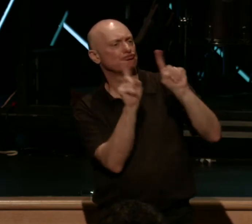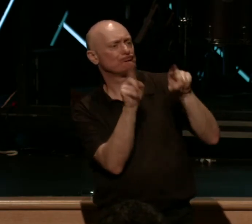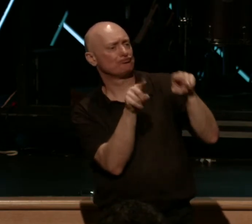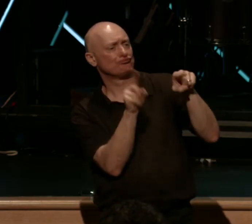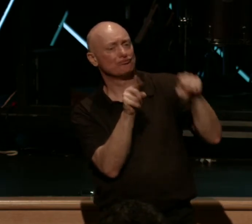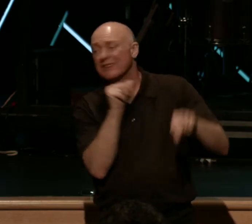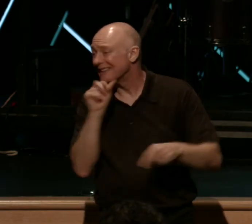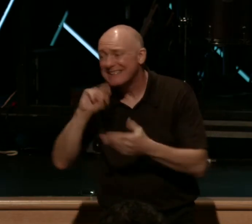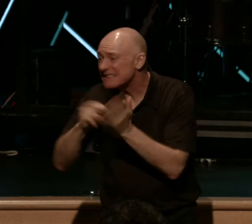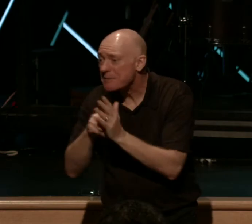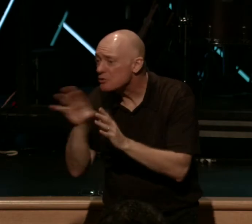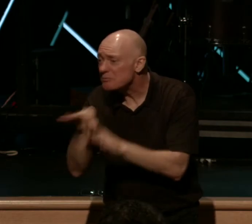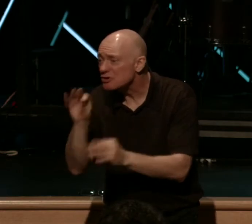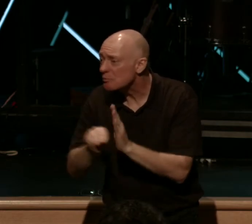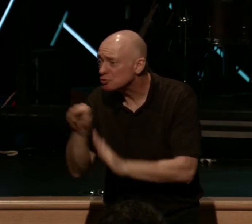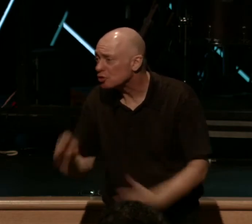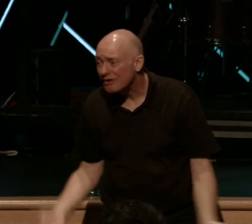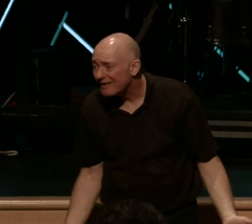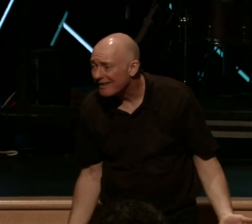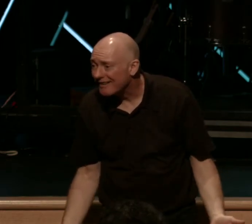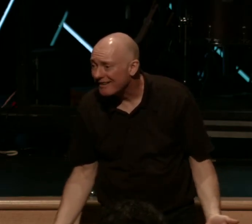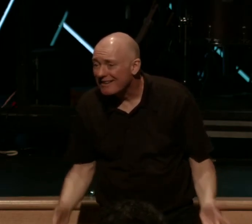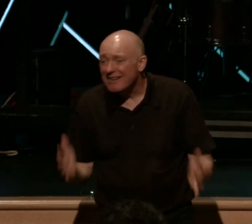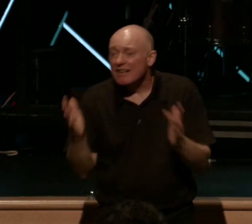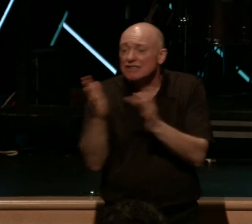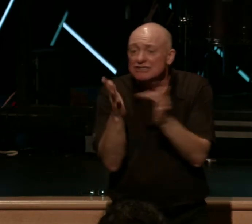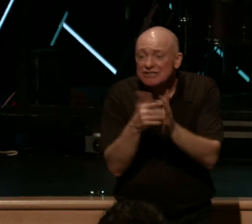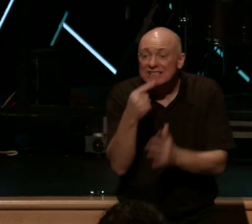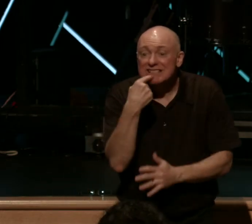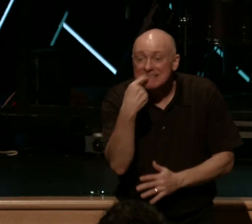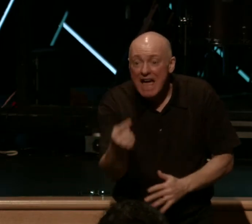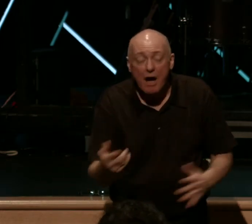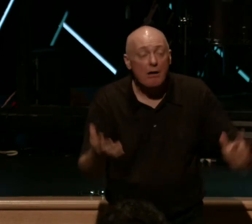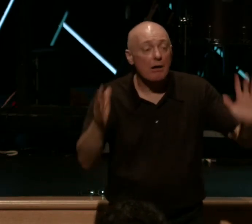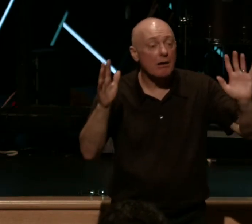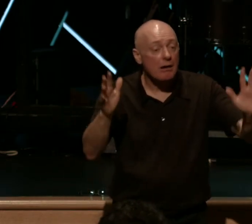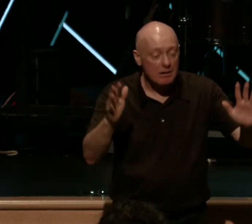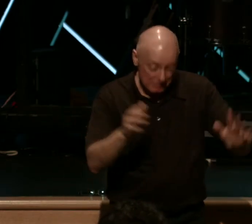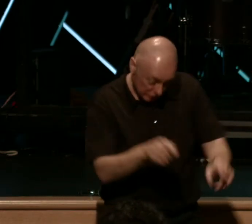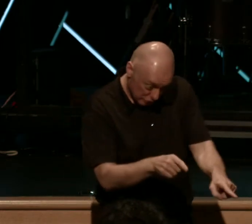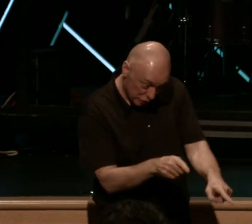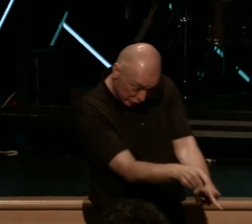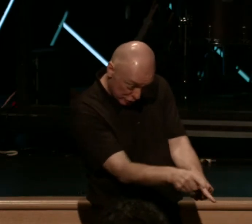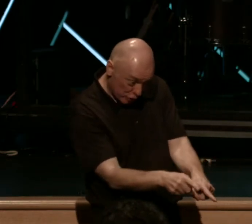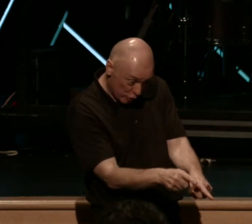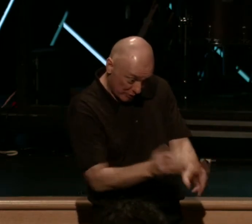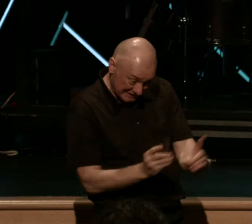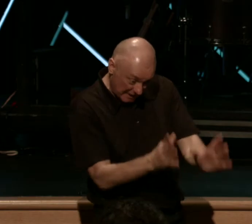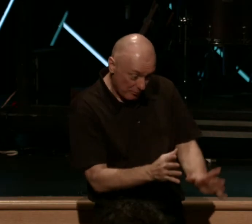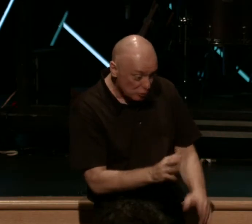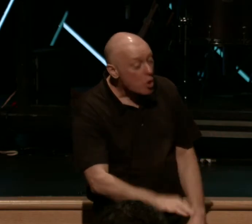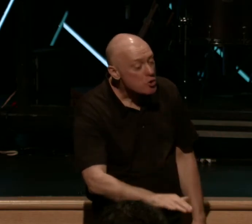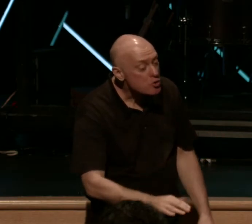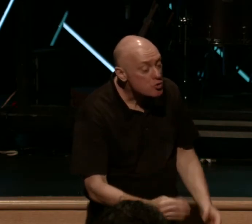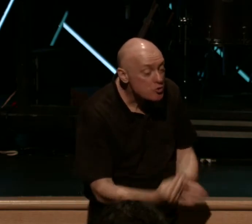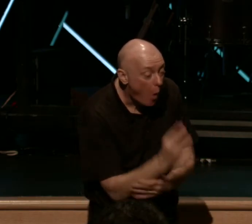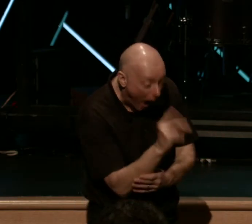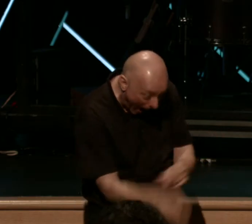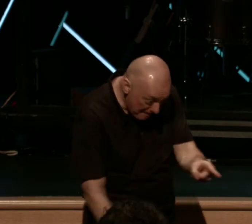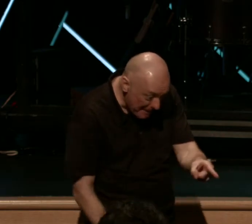spiritually mature. And so what Jesus is telling these guys is this, I want you guys to grow up, right? I want you to be mature.